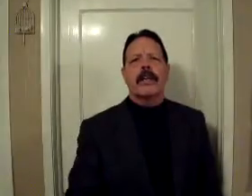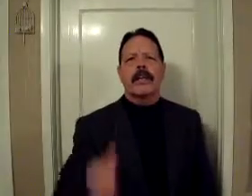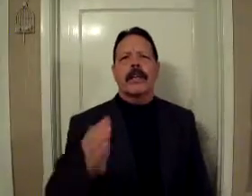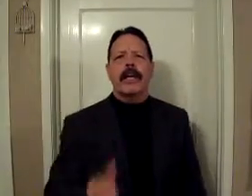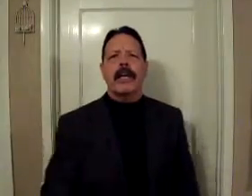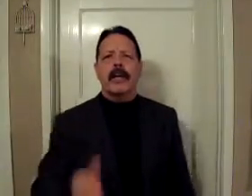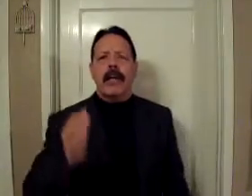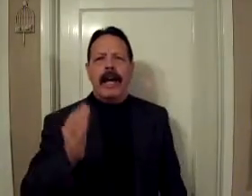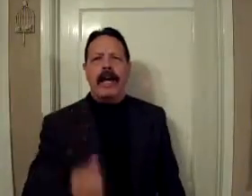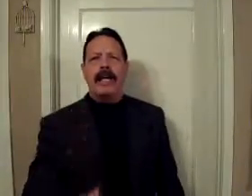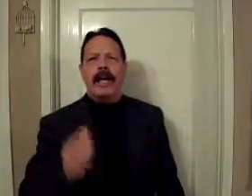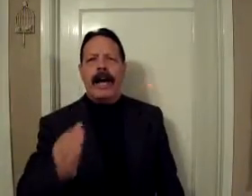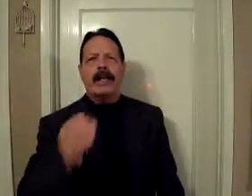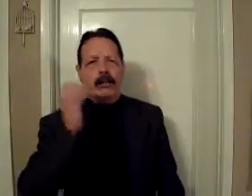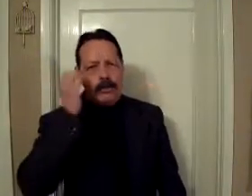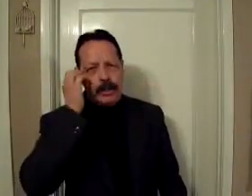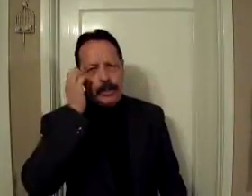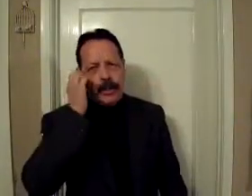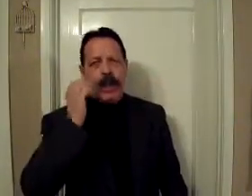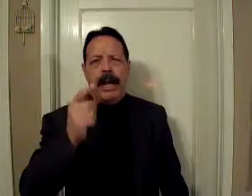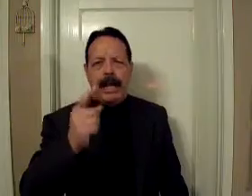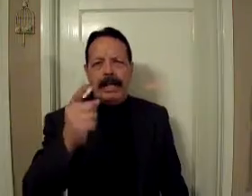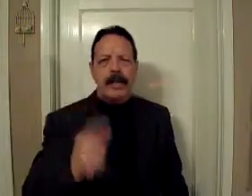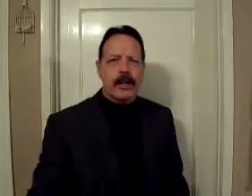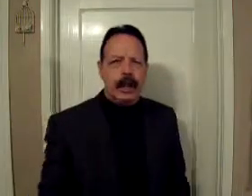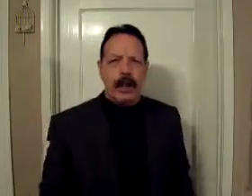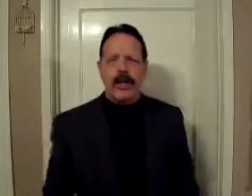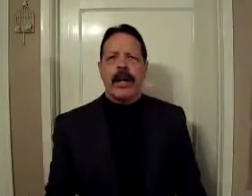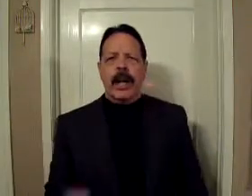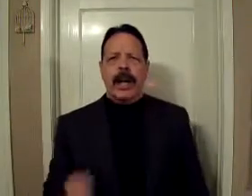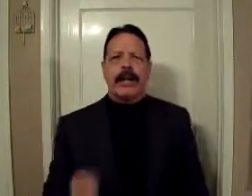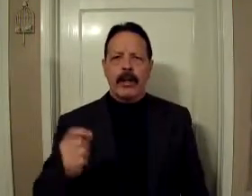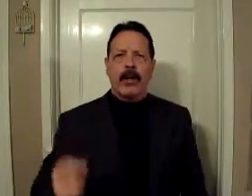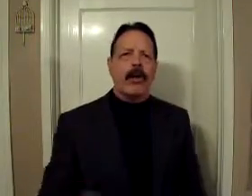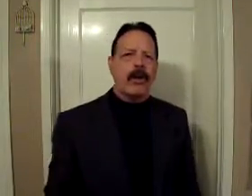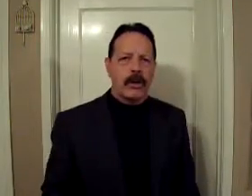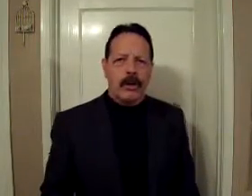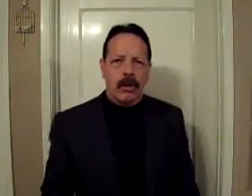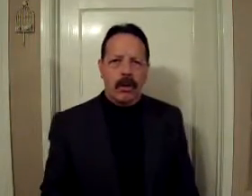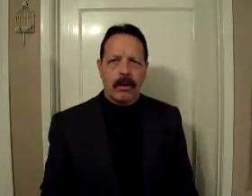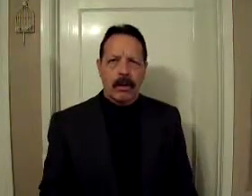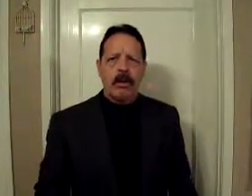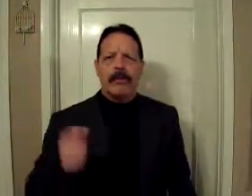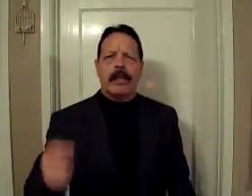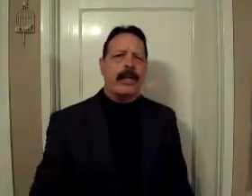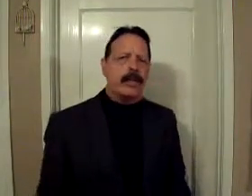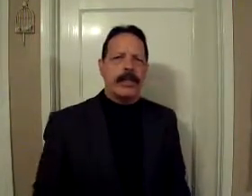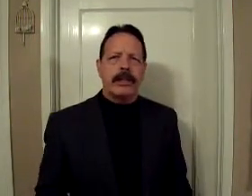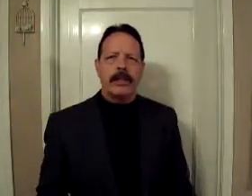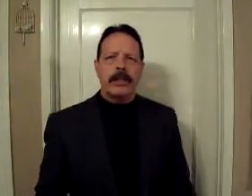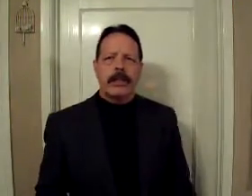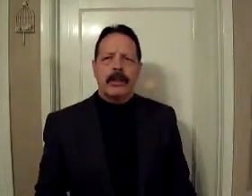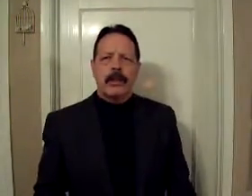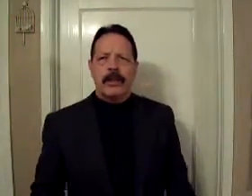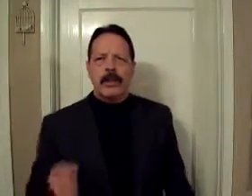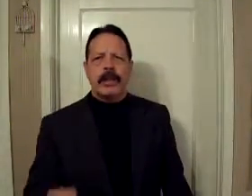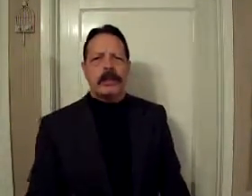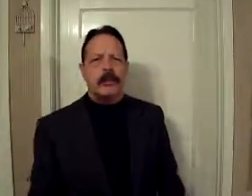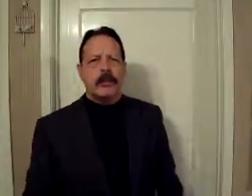can lay any accusation, any charge at your door. You'll be like Jesus. When Jesus was